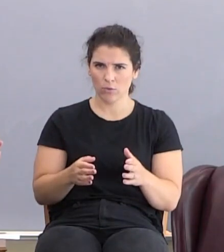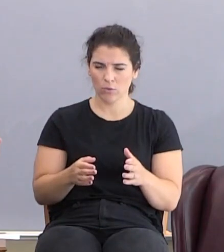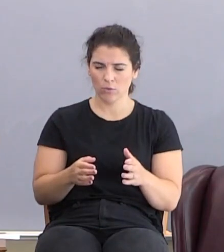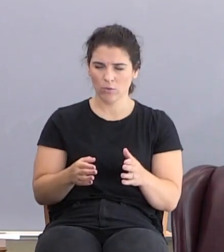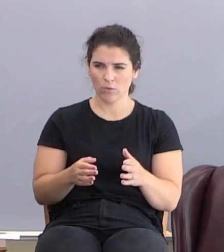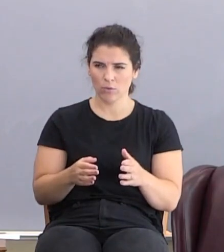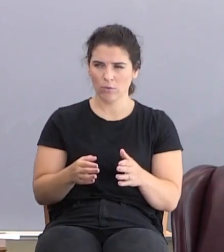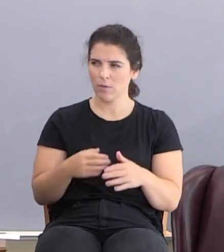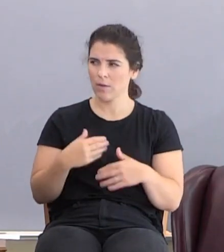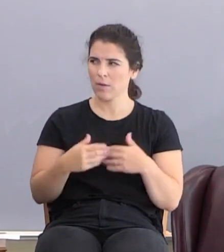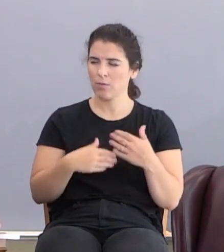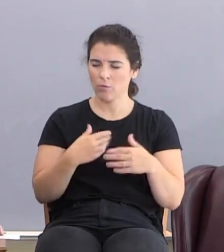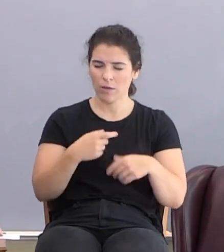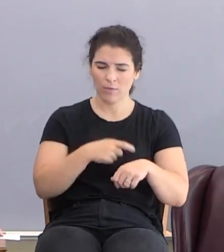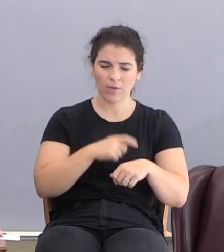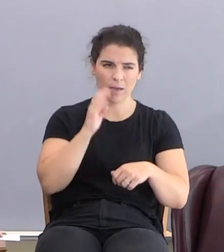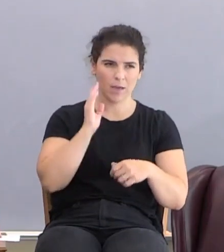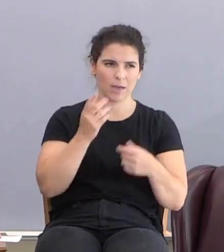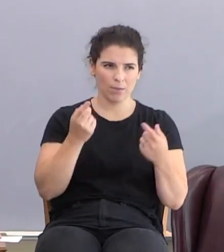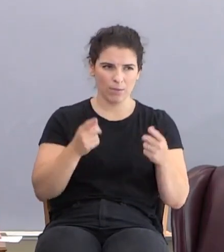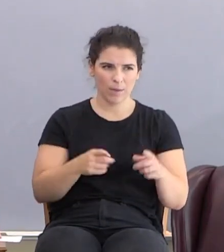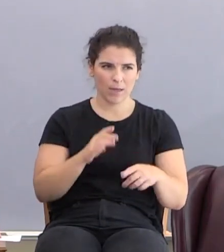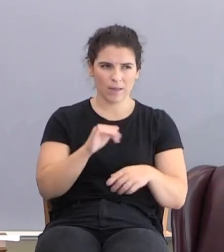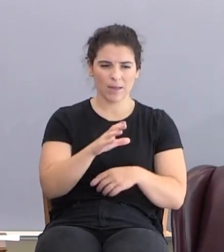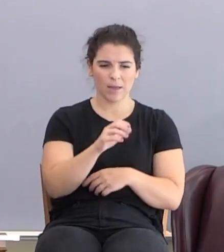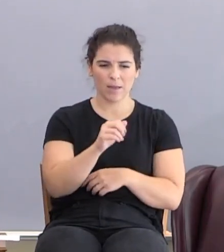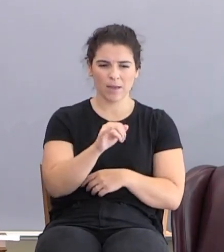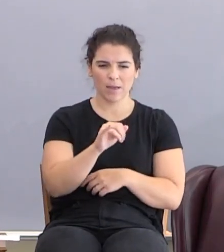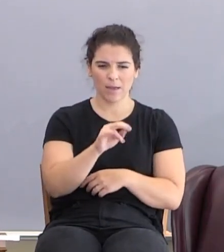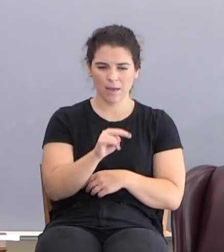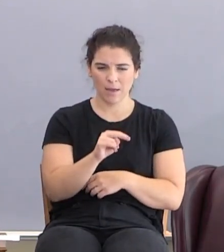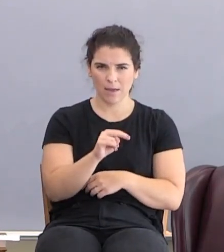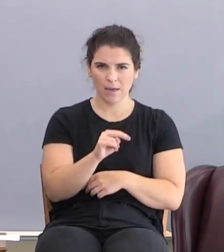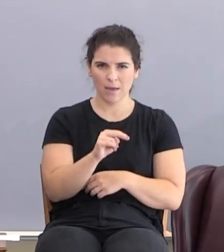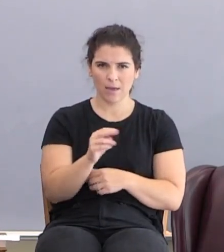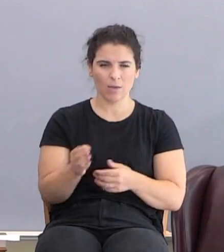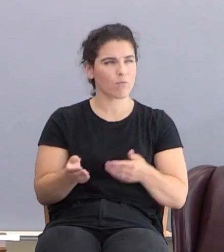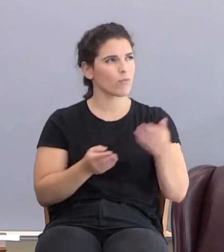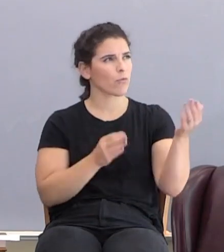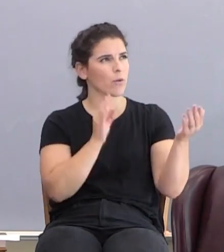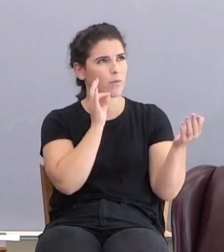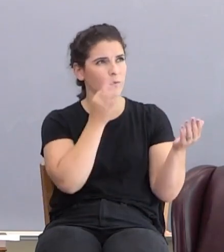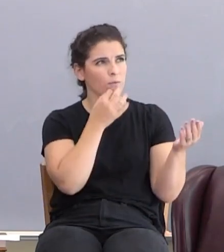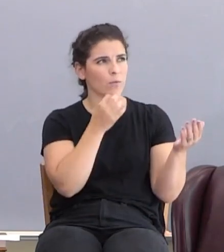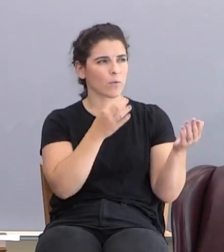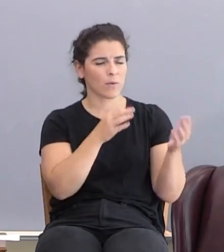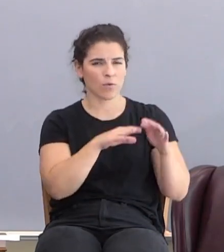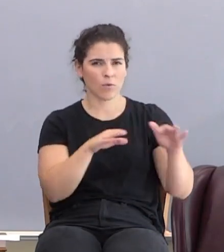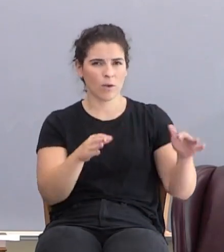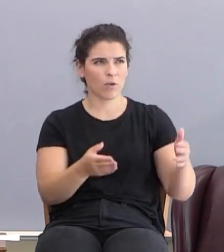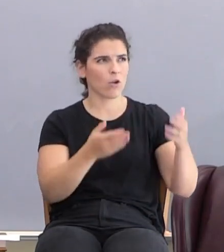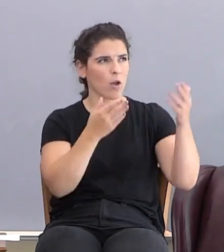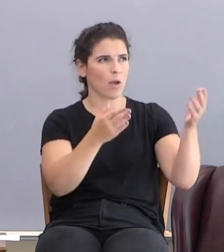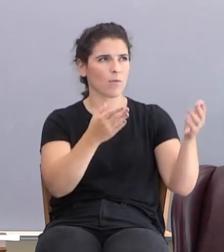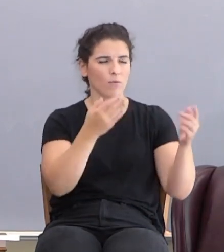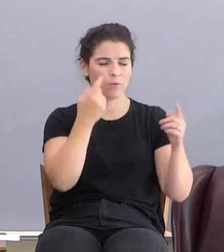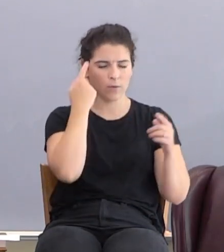In the process of time, it came to pass that Cain brought of the fruit of the ground an offering unto the Lord.